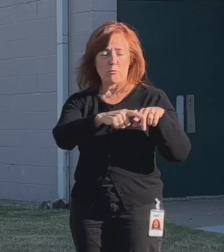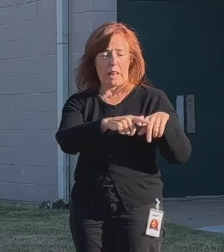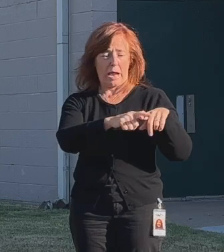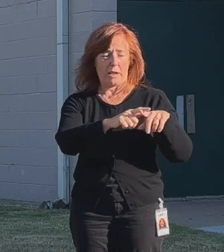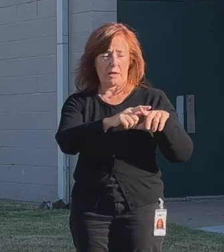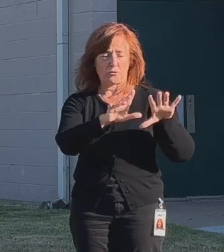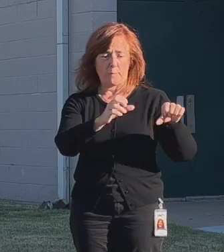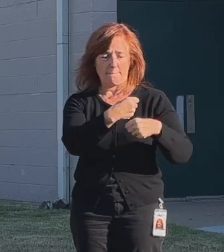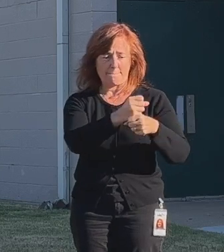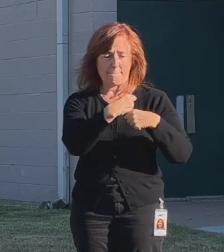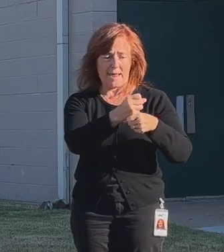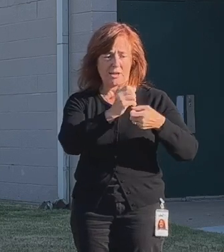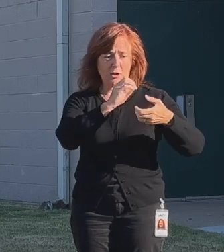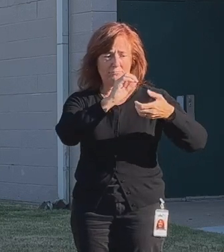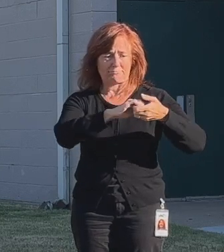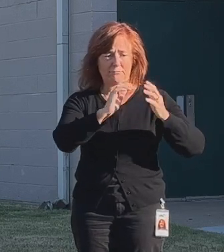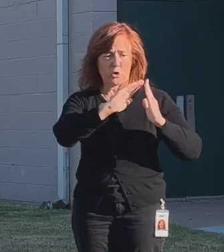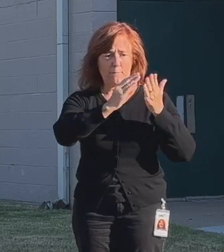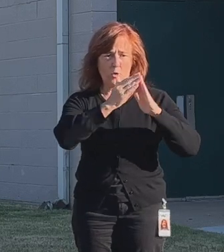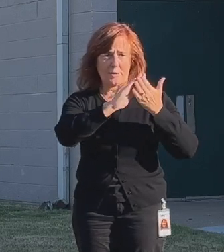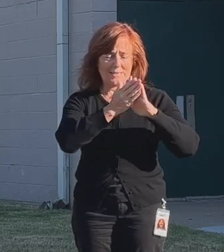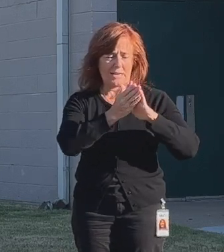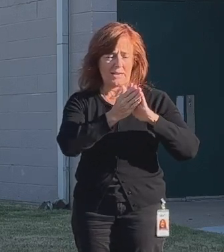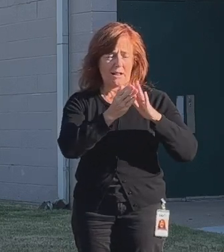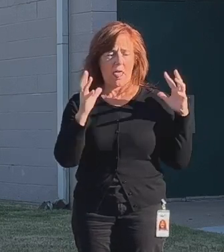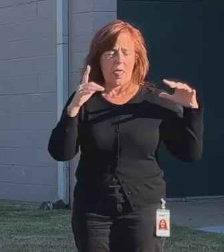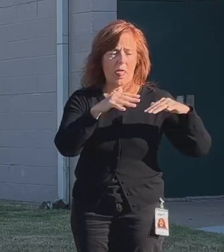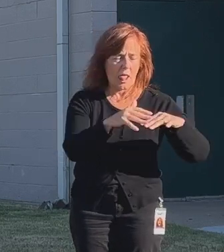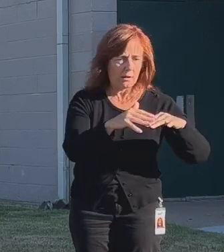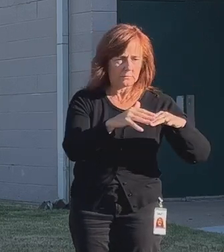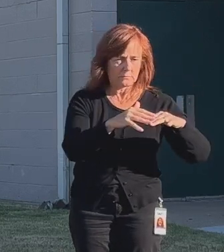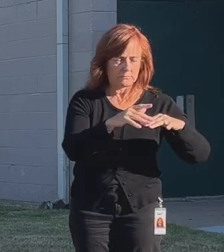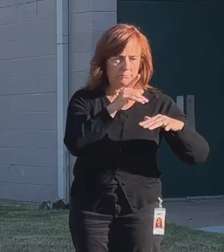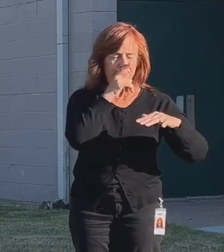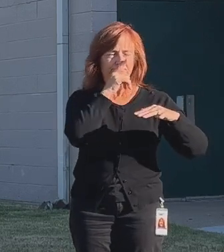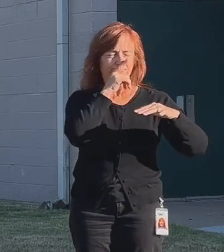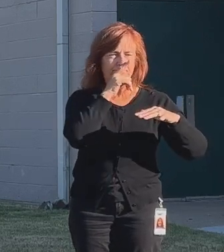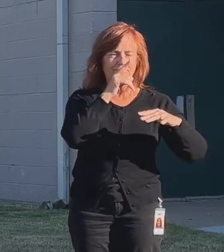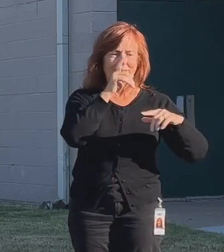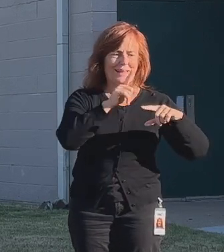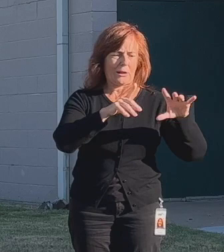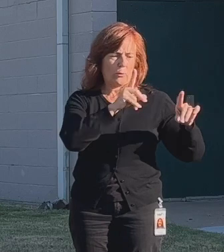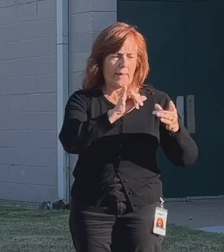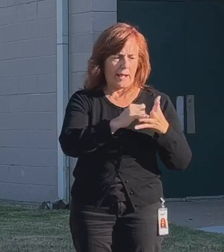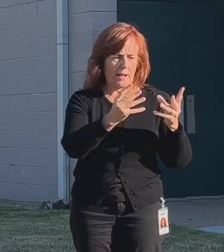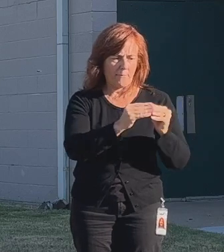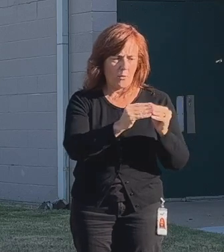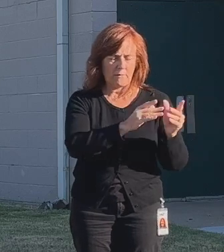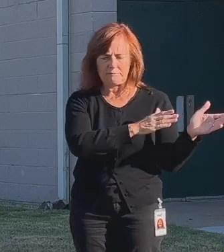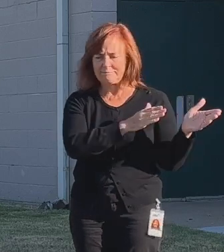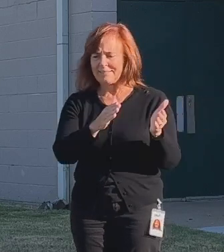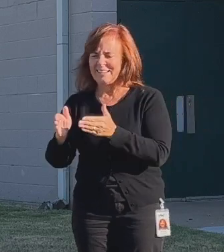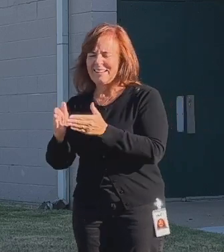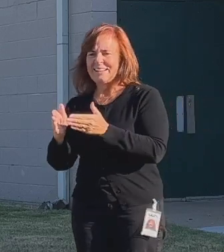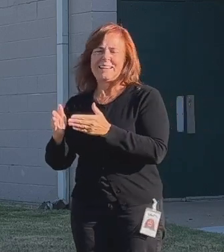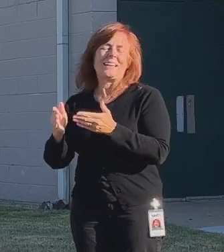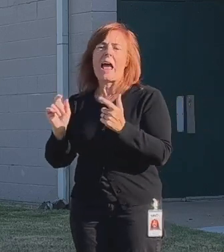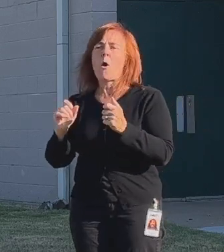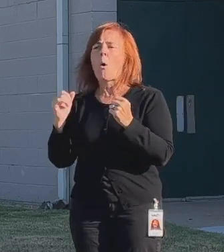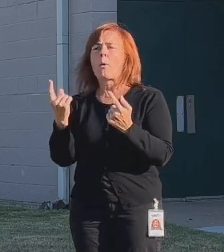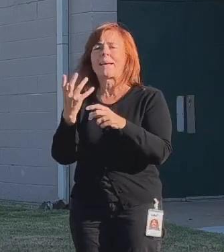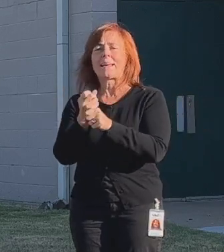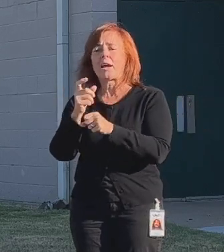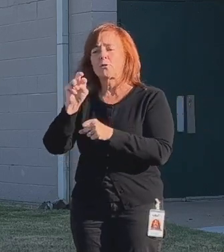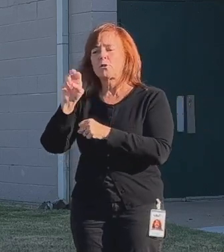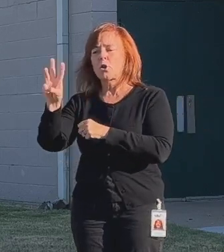upon to create community are waning. It's never been easier to only get